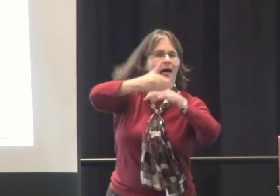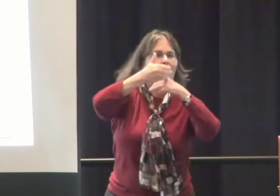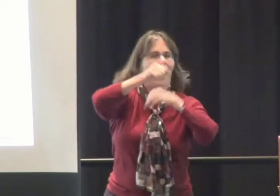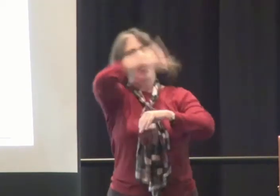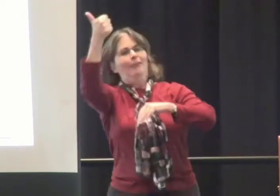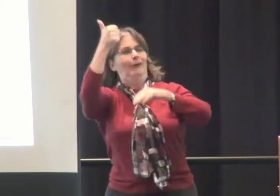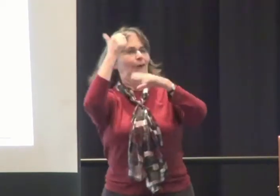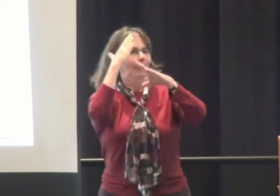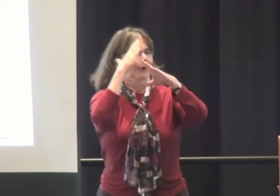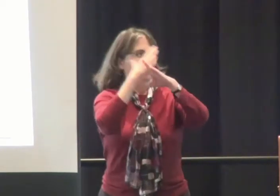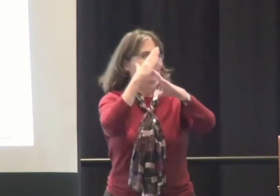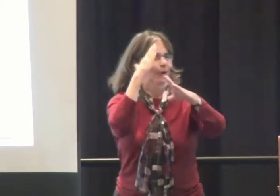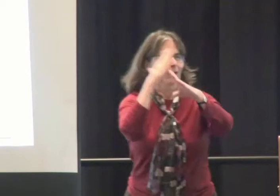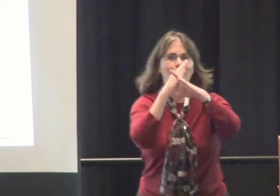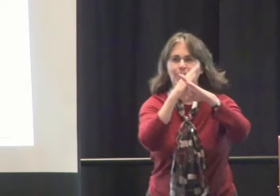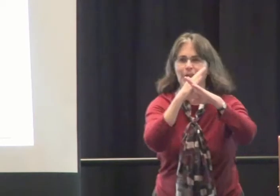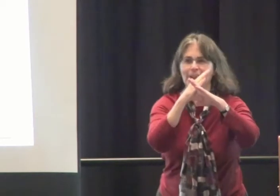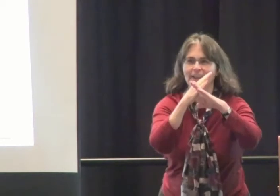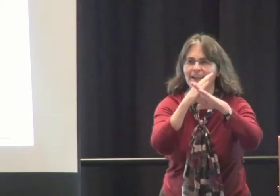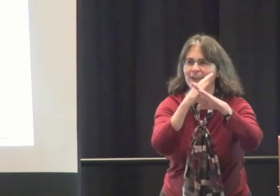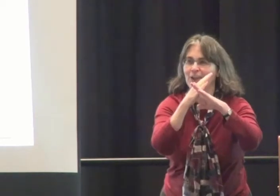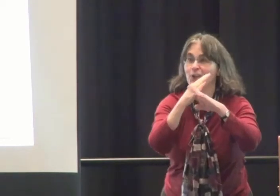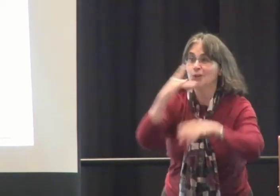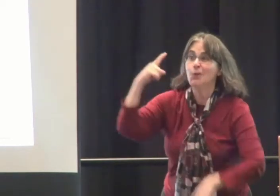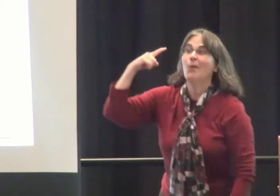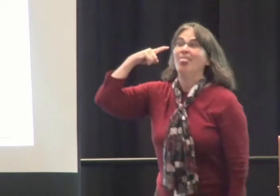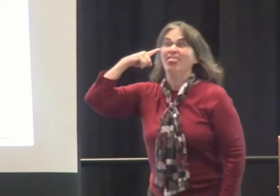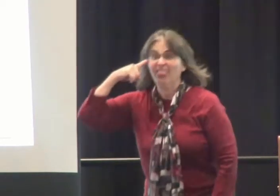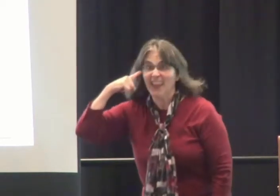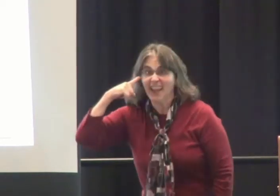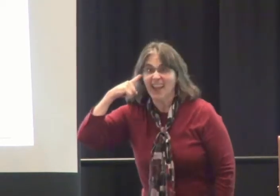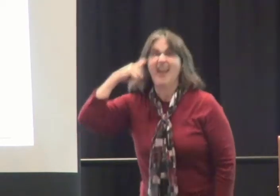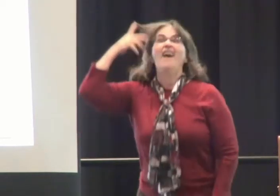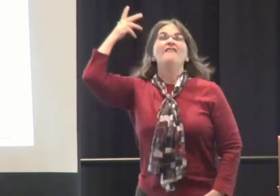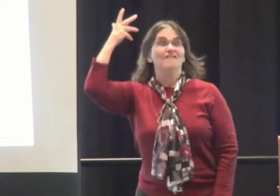After Roxanne had passed and knocked down yet another barrier,